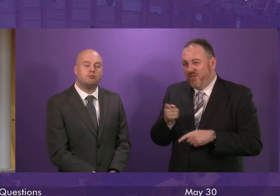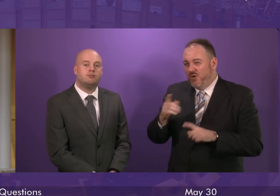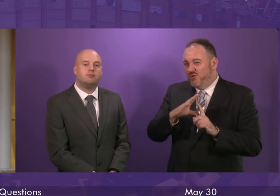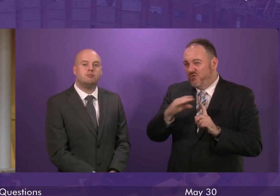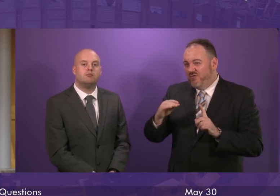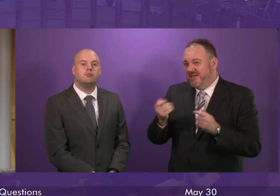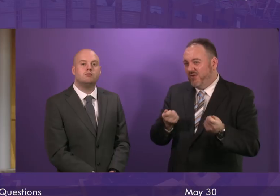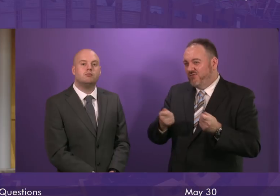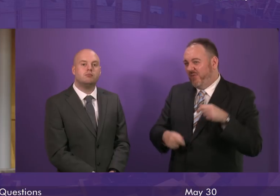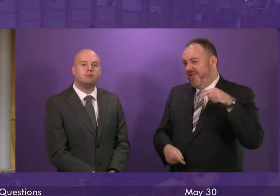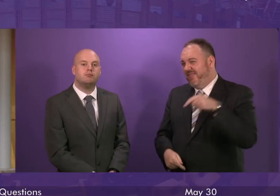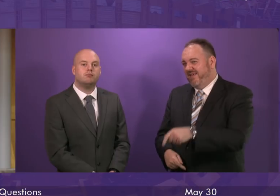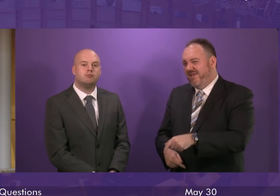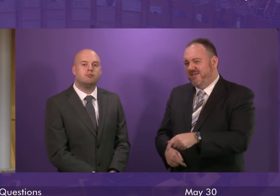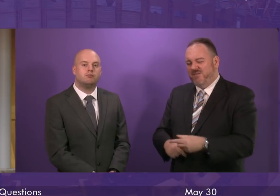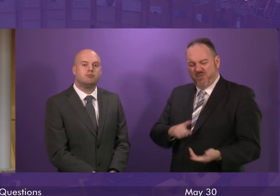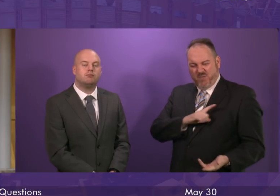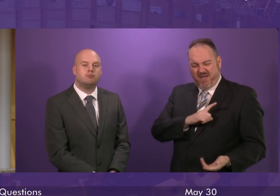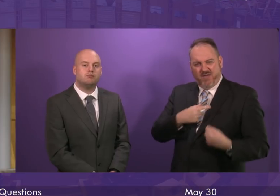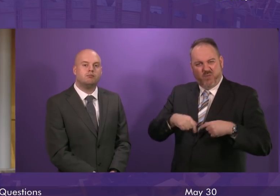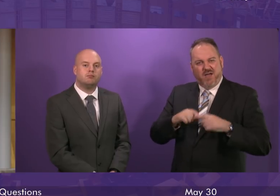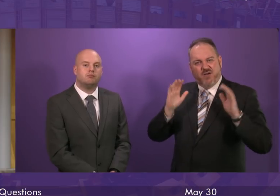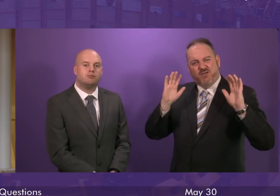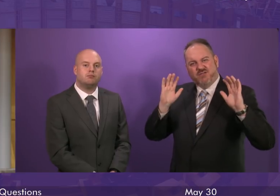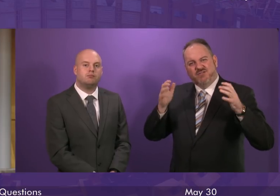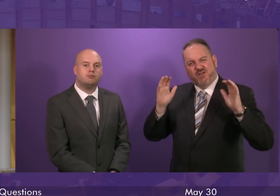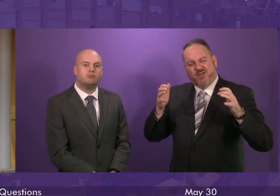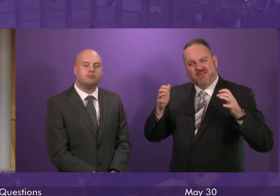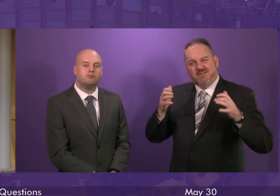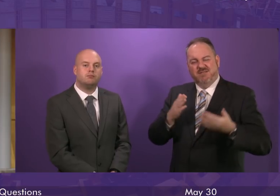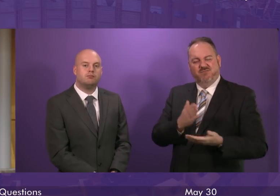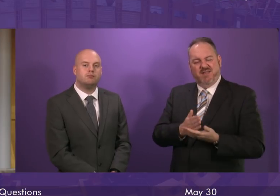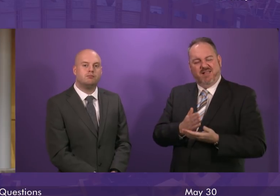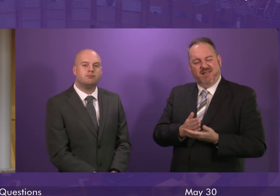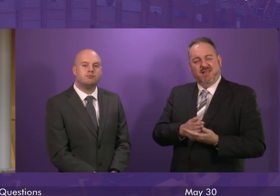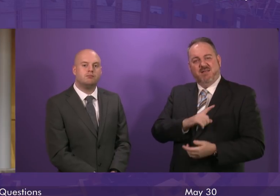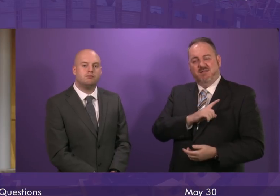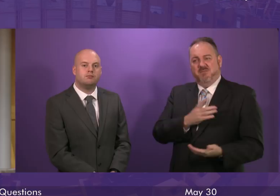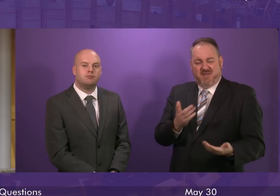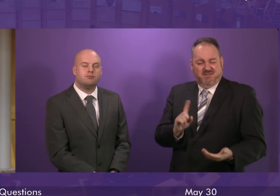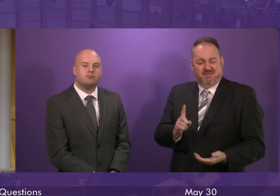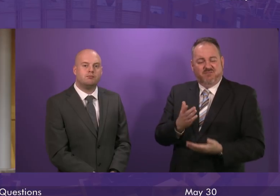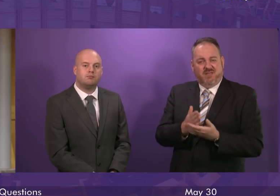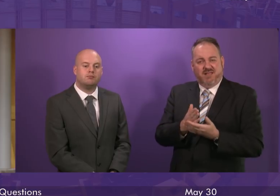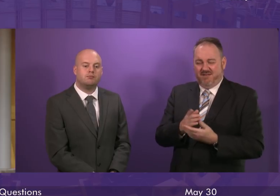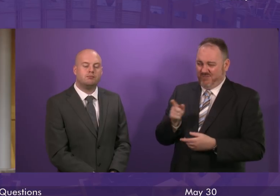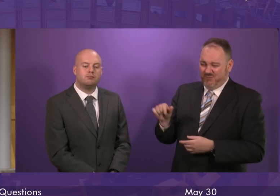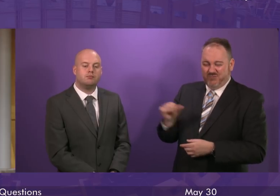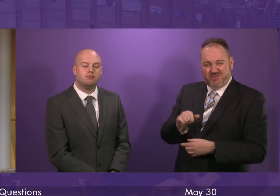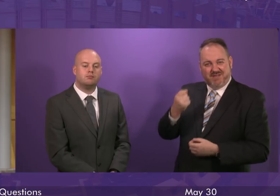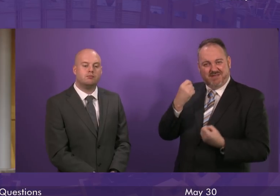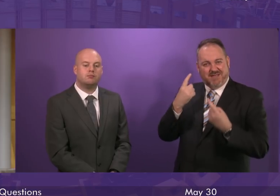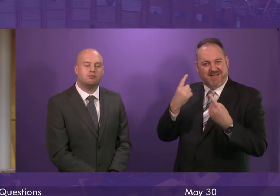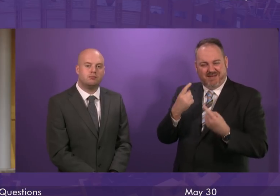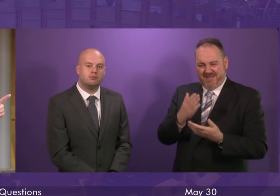in control. Now while we can have legitimate concerns and these should be addressed, does the First Minister not see this as